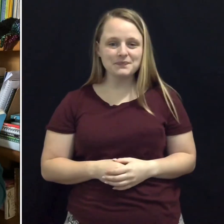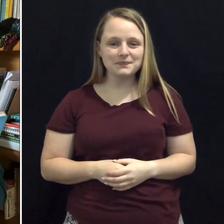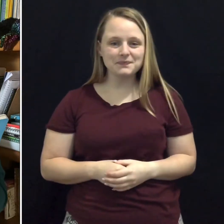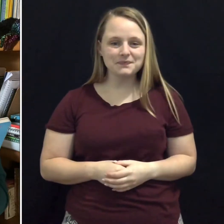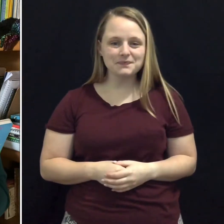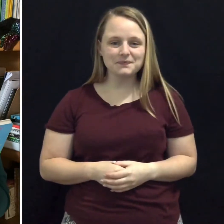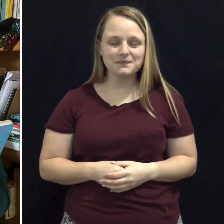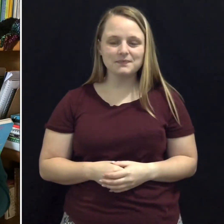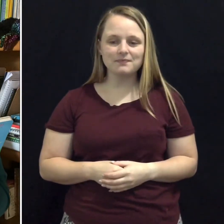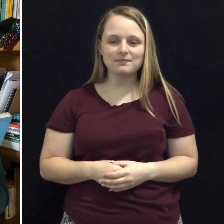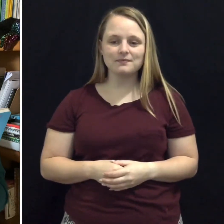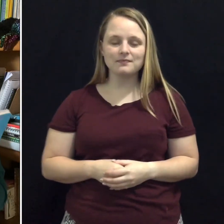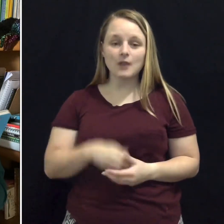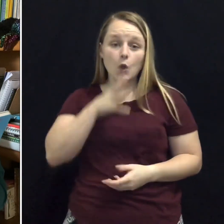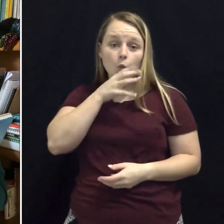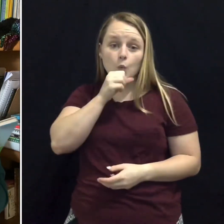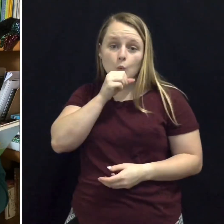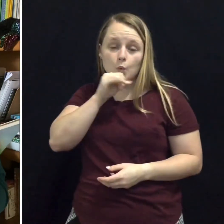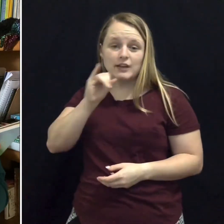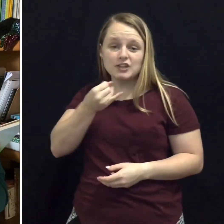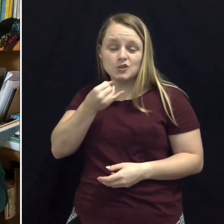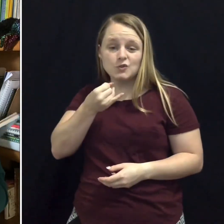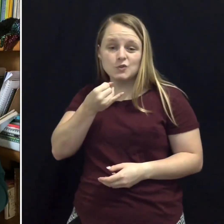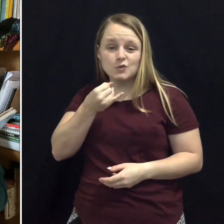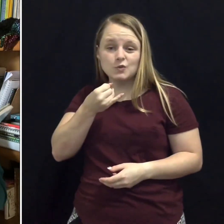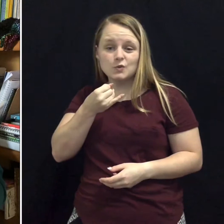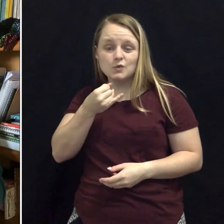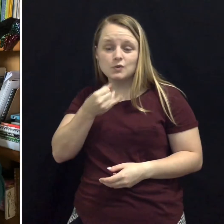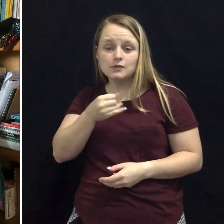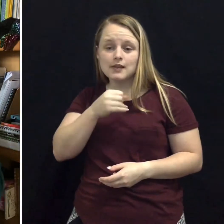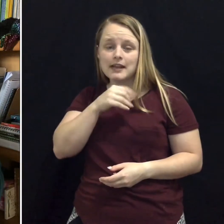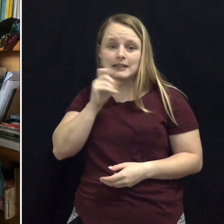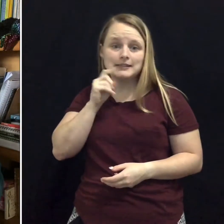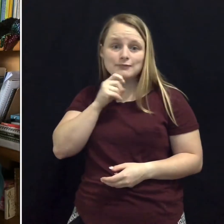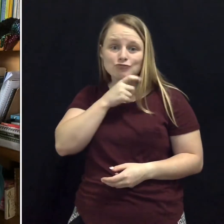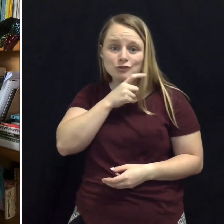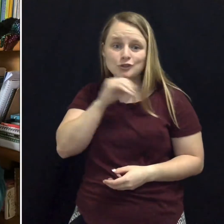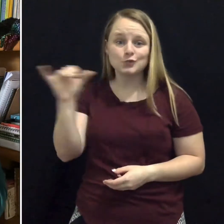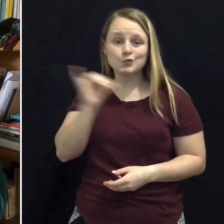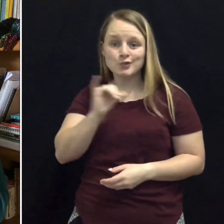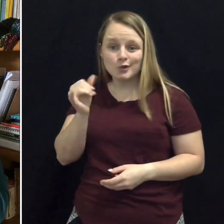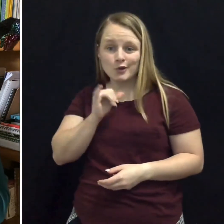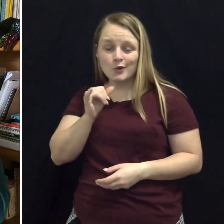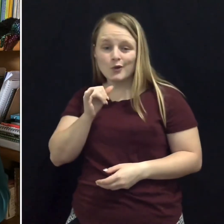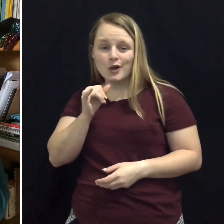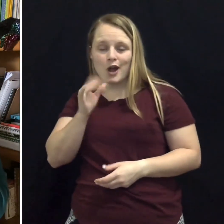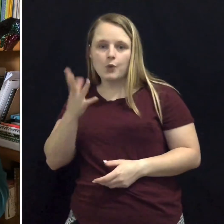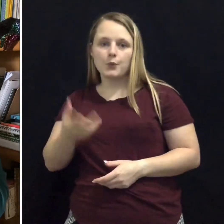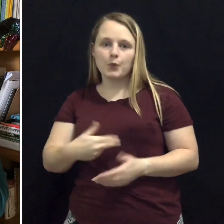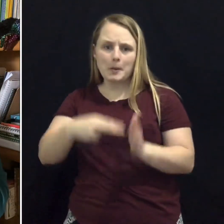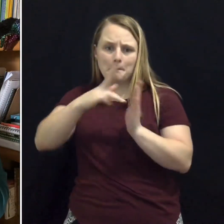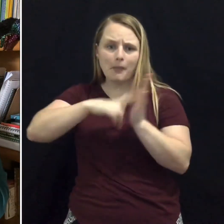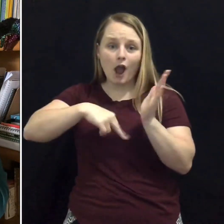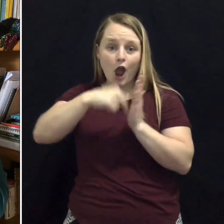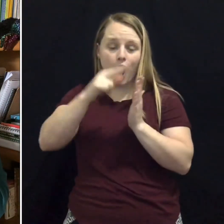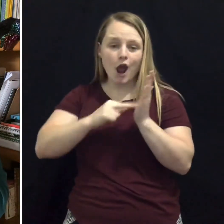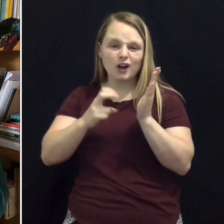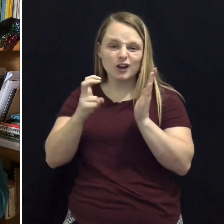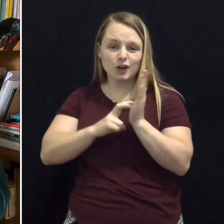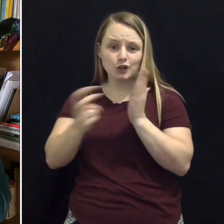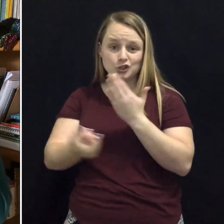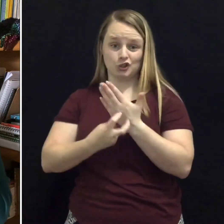Orange juice and cereal, too. Buttered toast and broccoli stew.